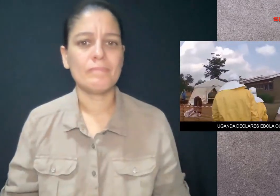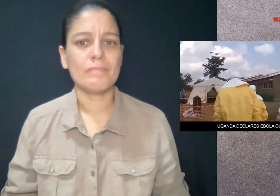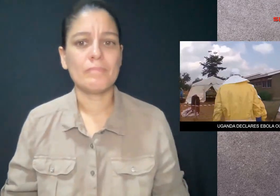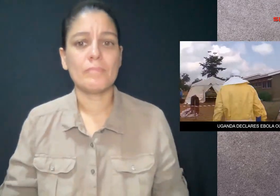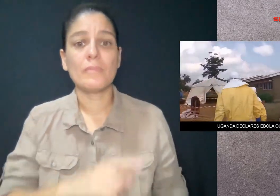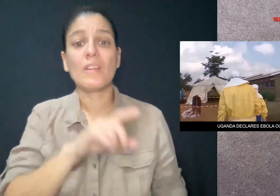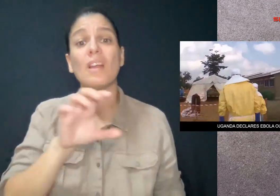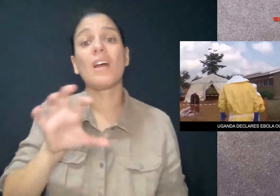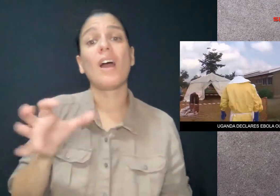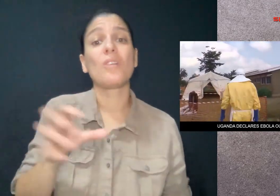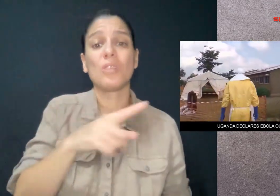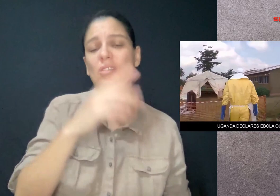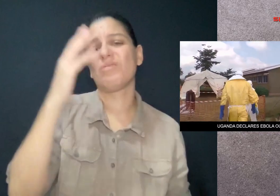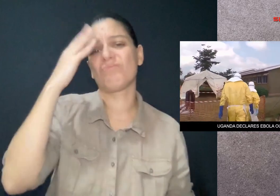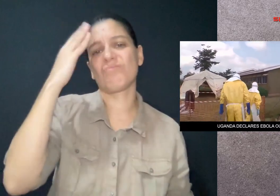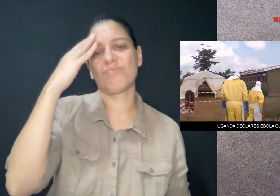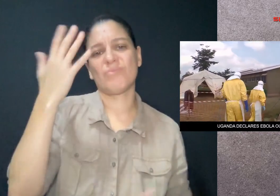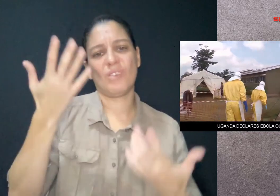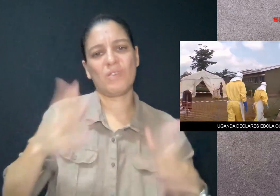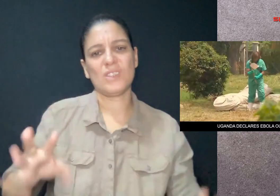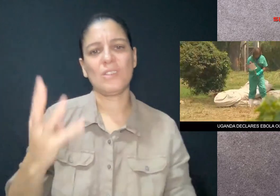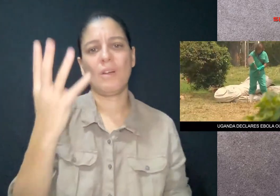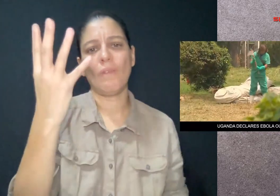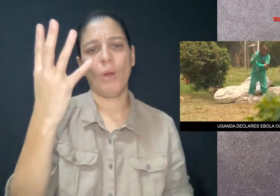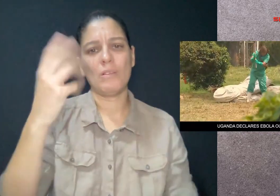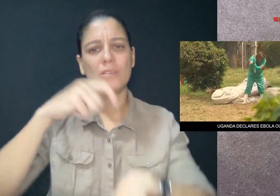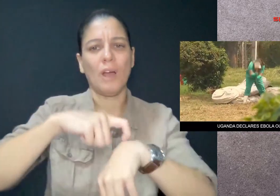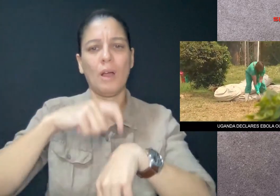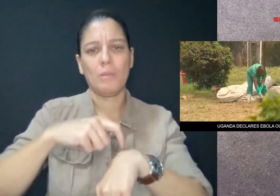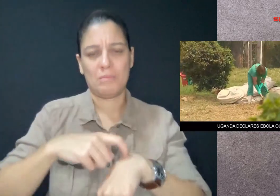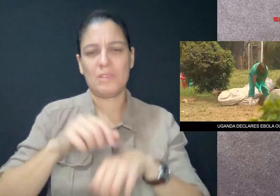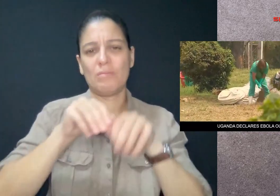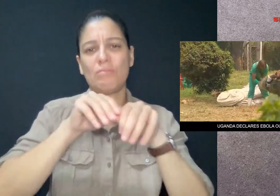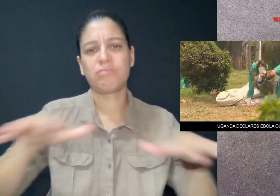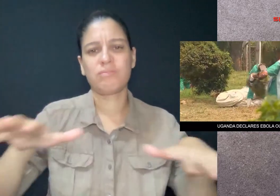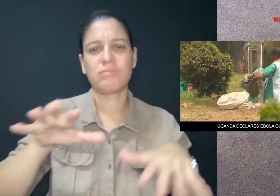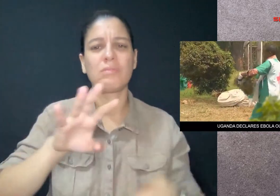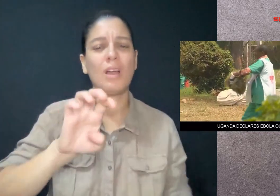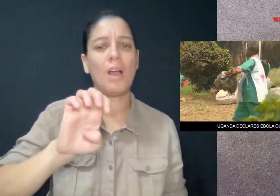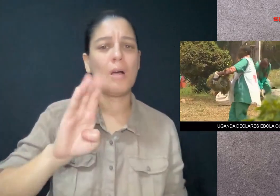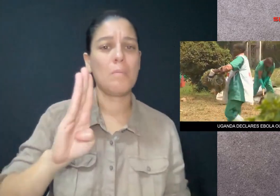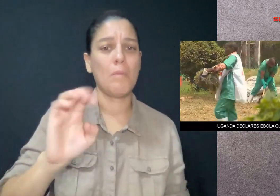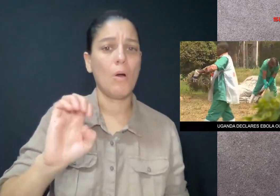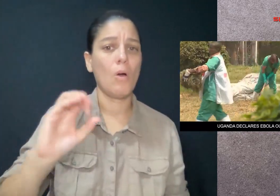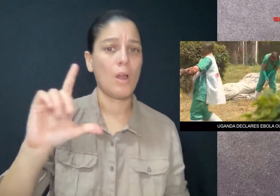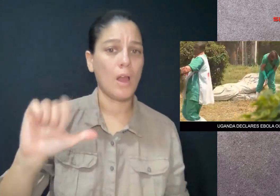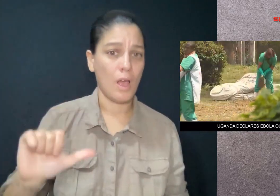The country has experienced four Ebola outbreaks over the past 20 years.